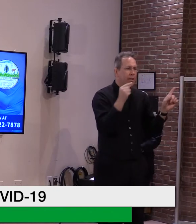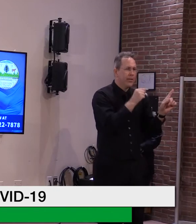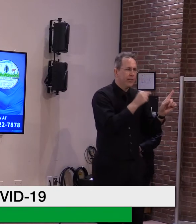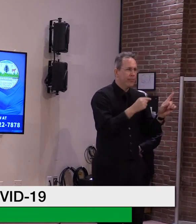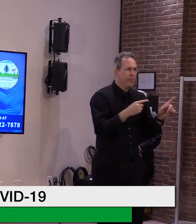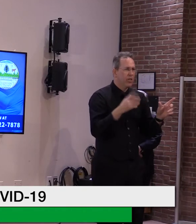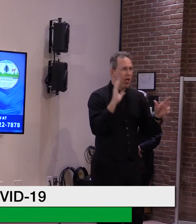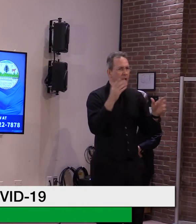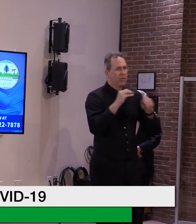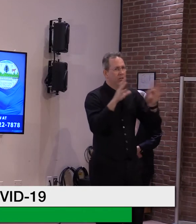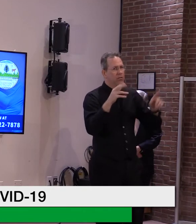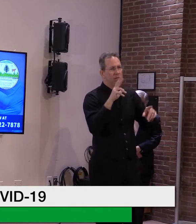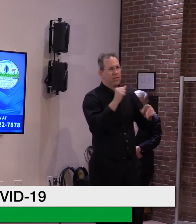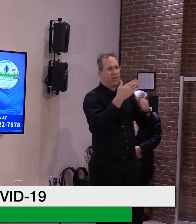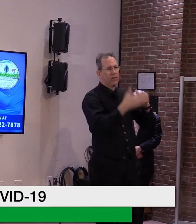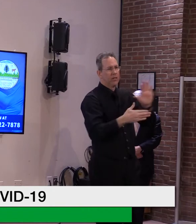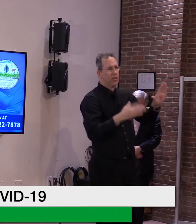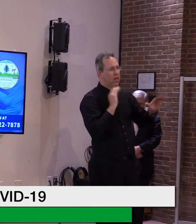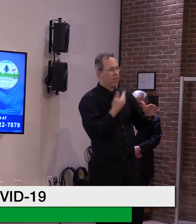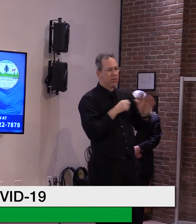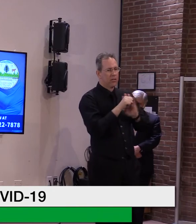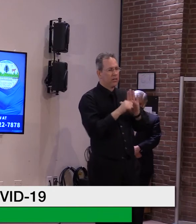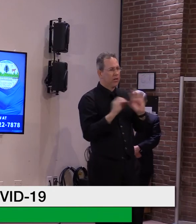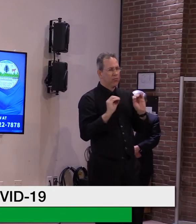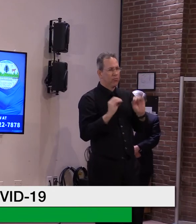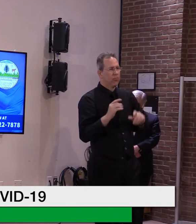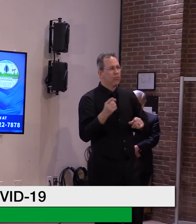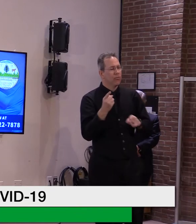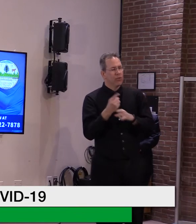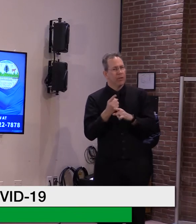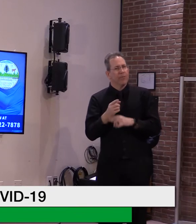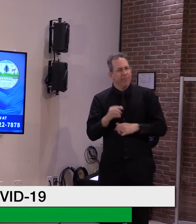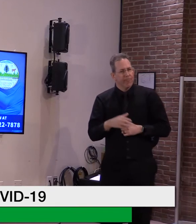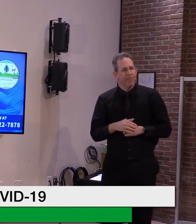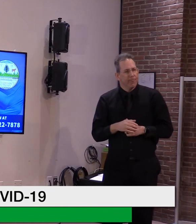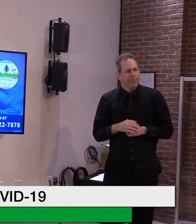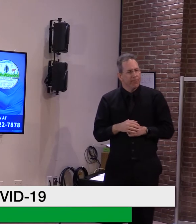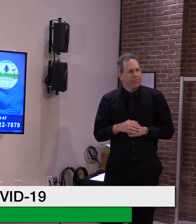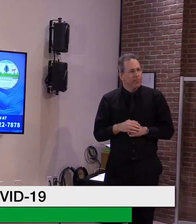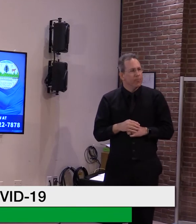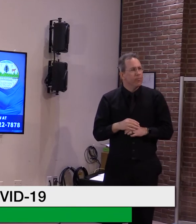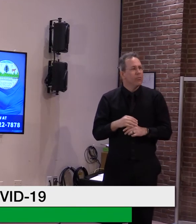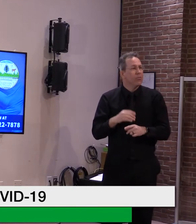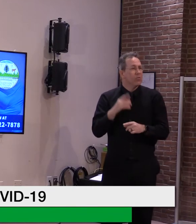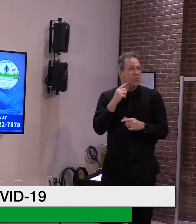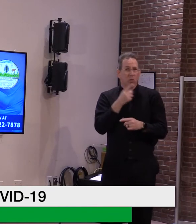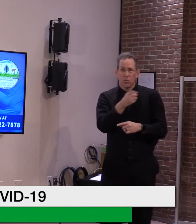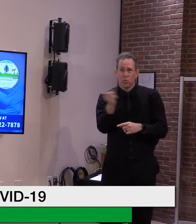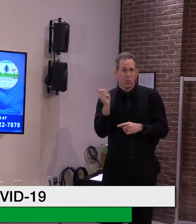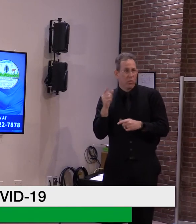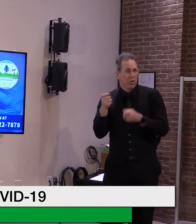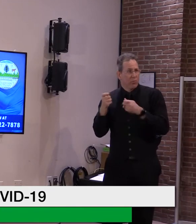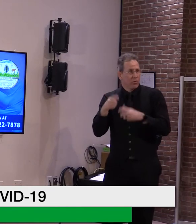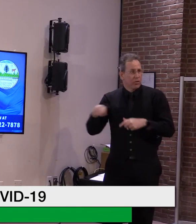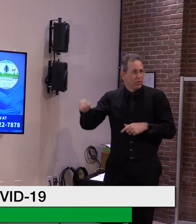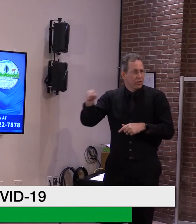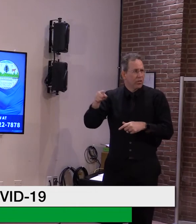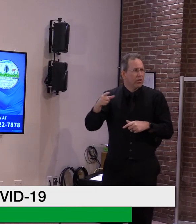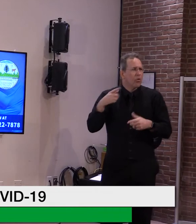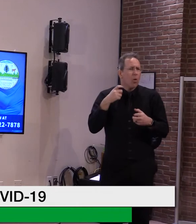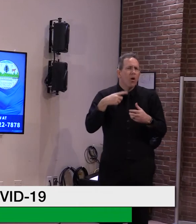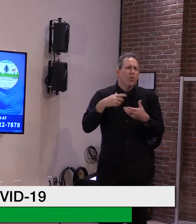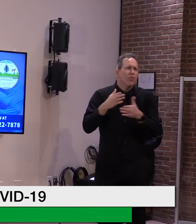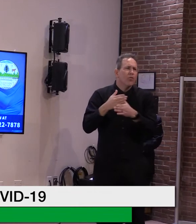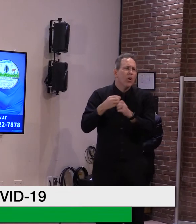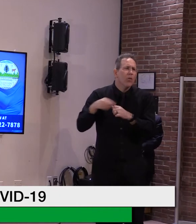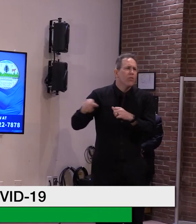and everything like that. But, uh, and I also understand you guys may not want to share your records with the VA and the VA probably